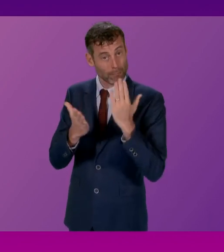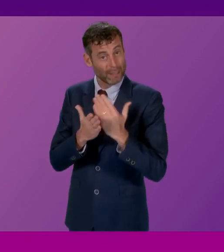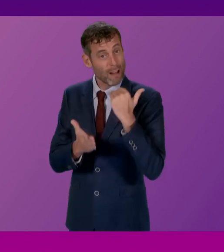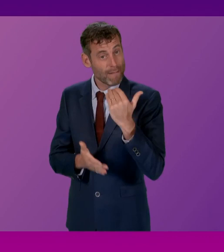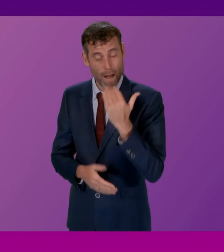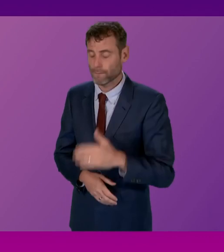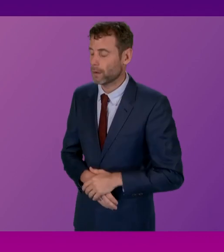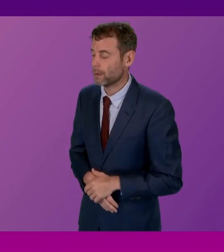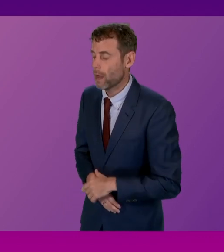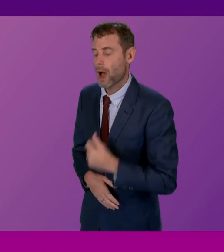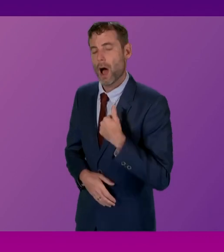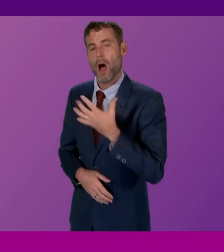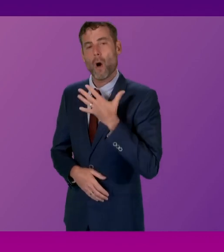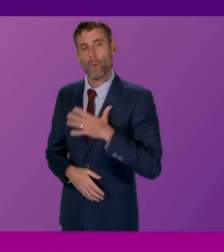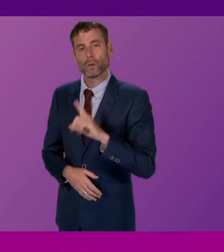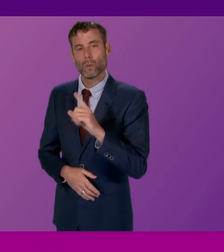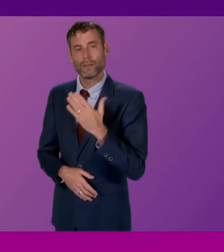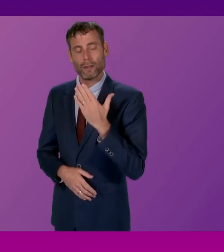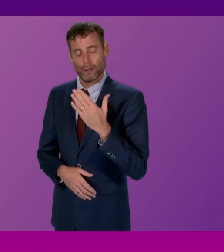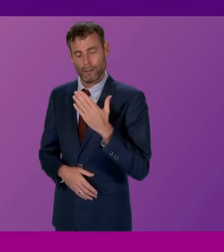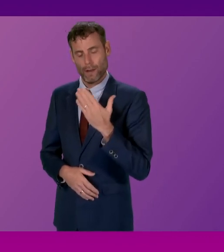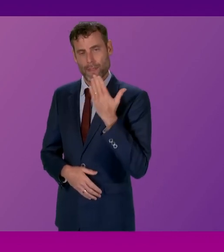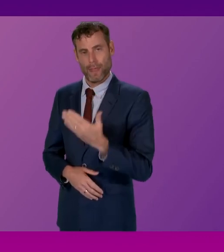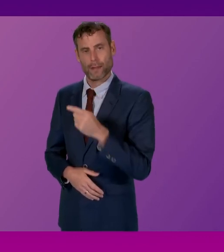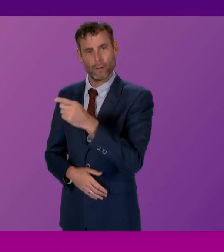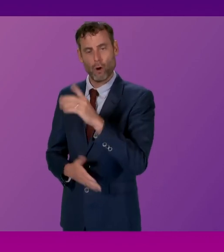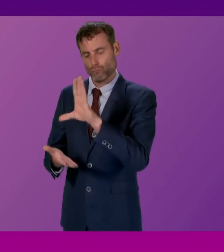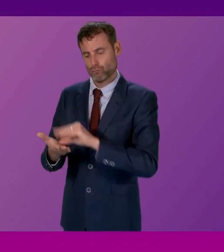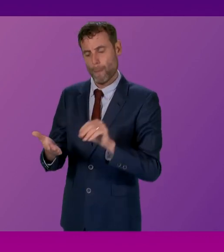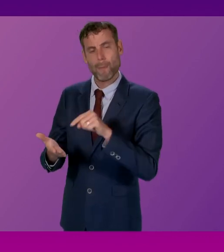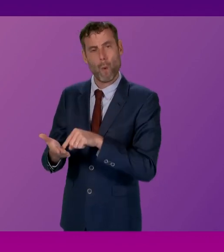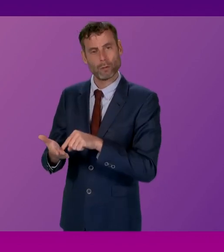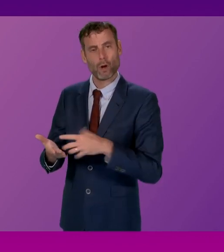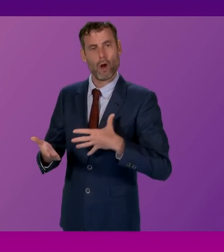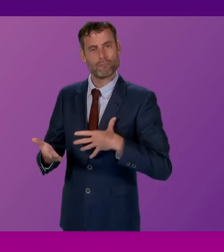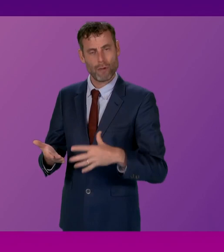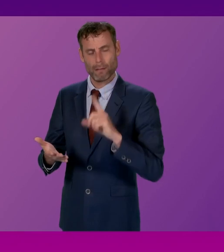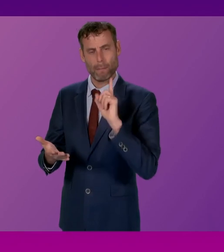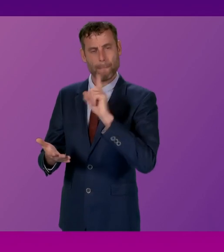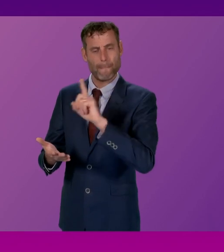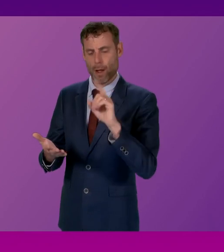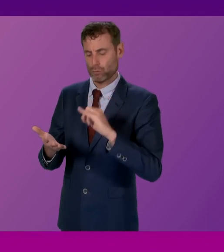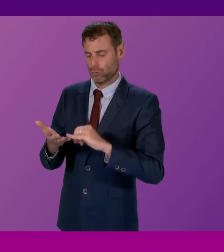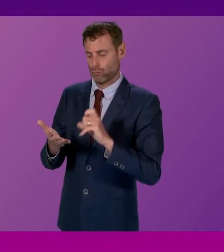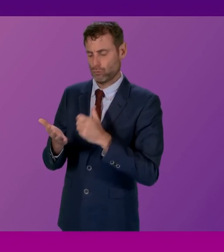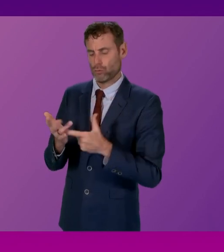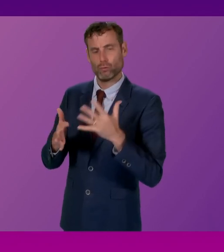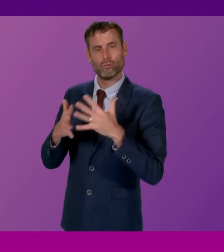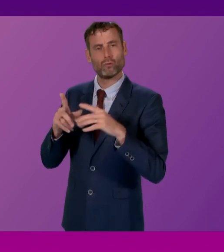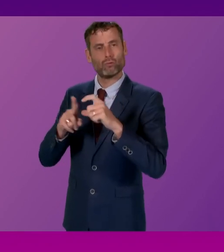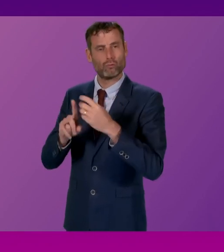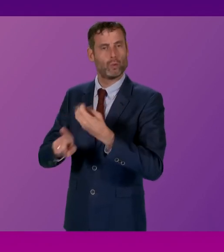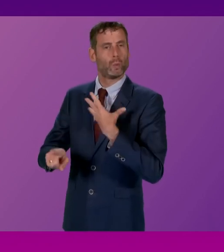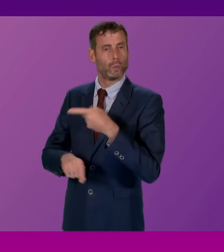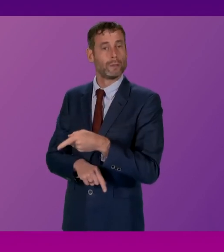the information they provided in the report that they have done. That is why I was keen to put on record that we do